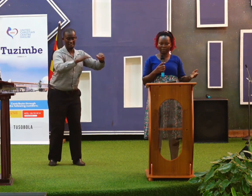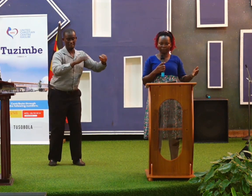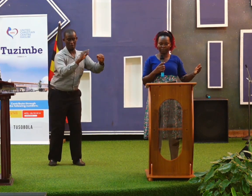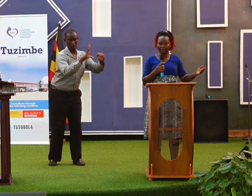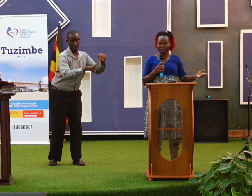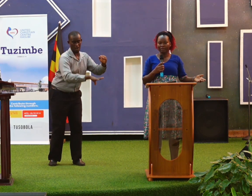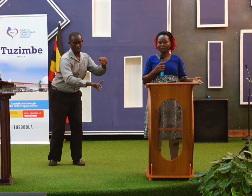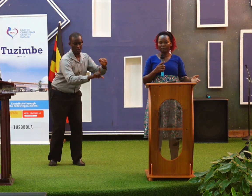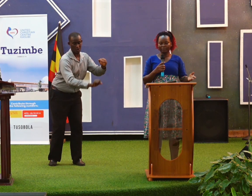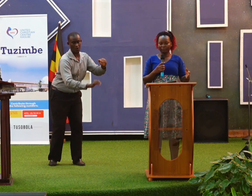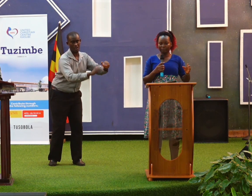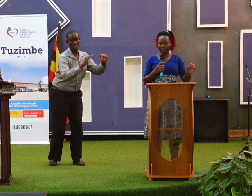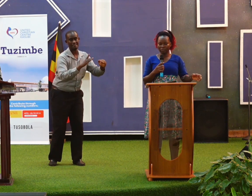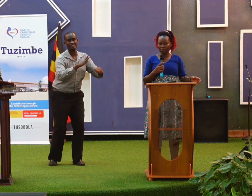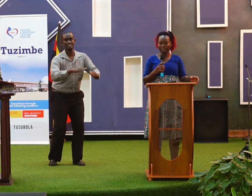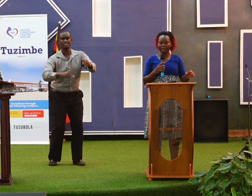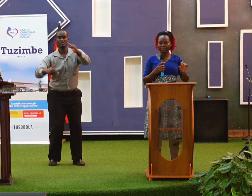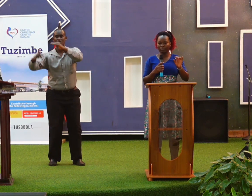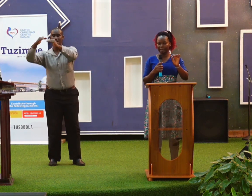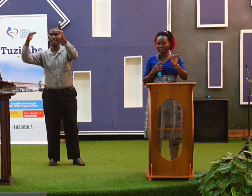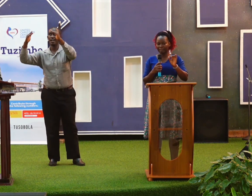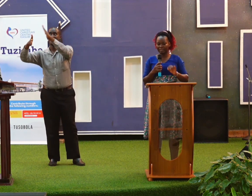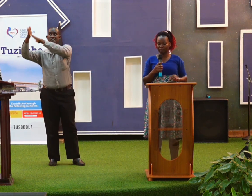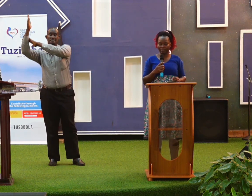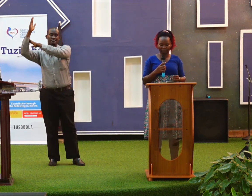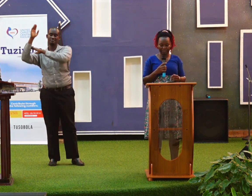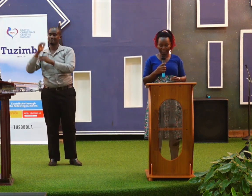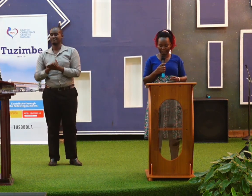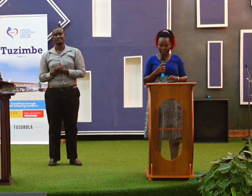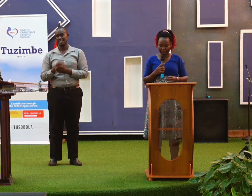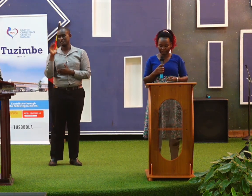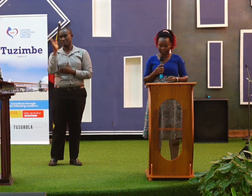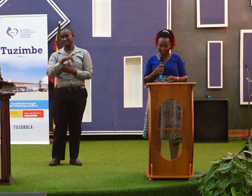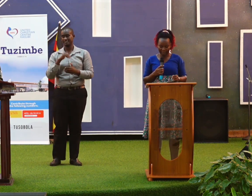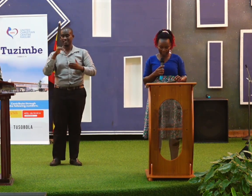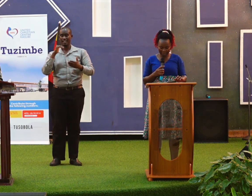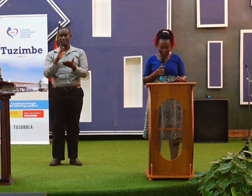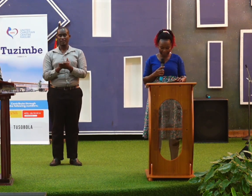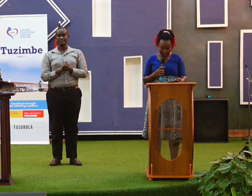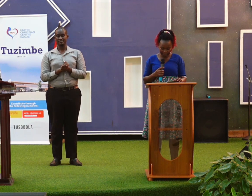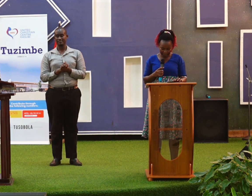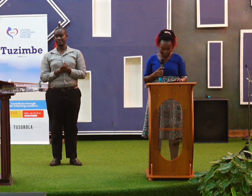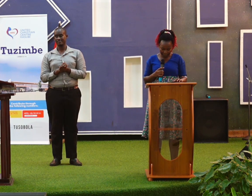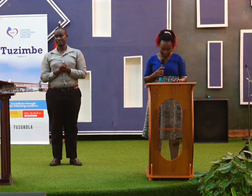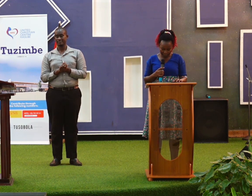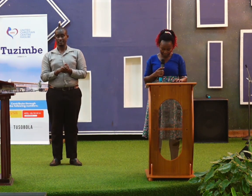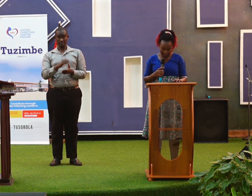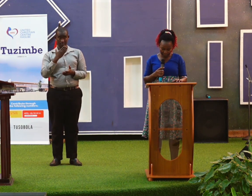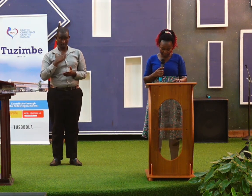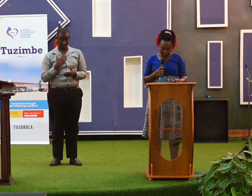someone from the soil and you make them sit with the princess. Amen. I want